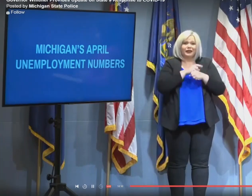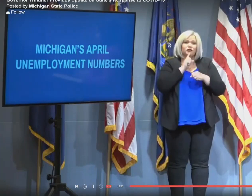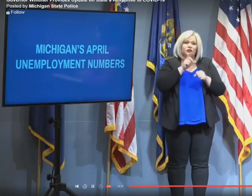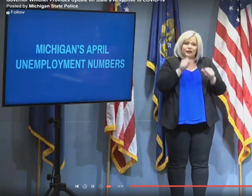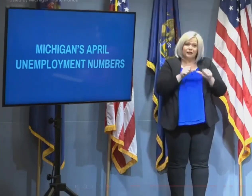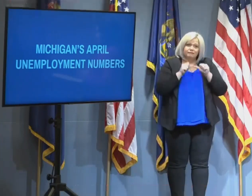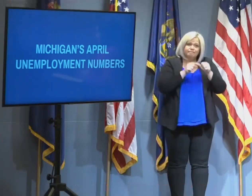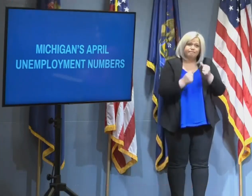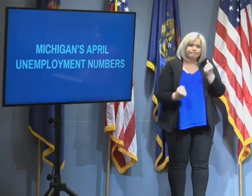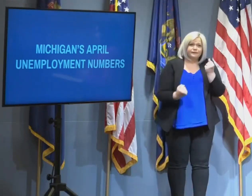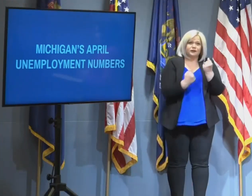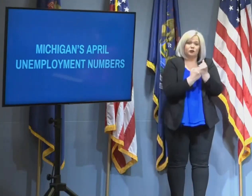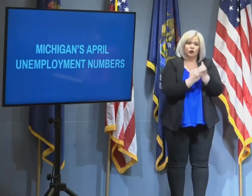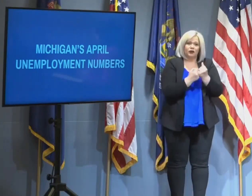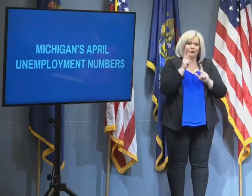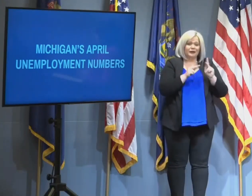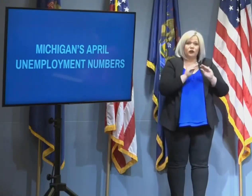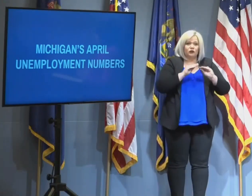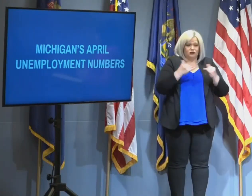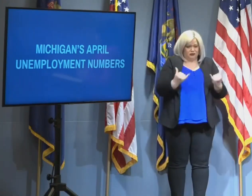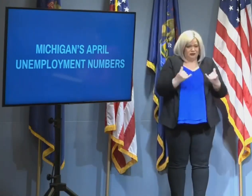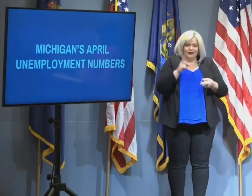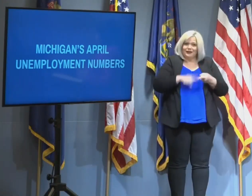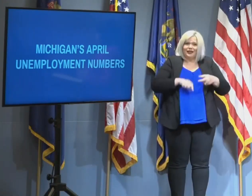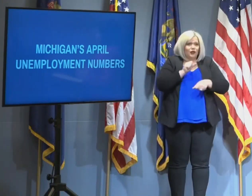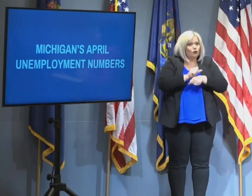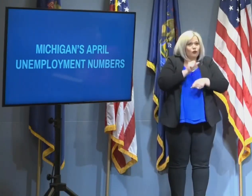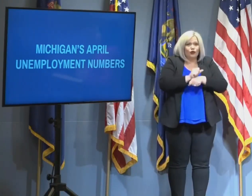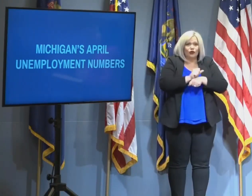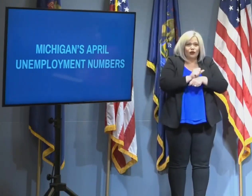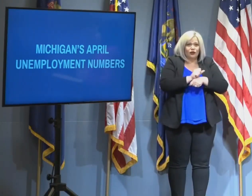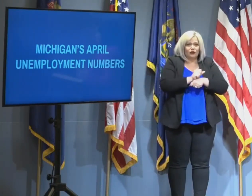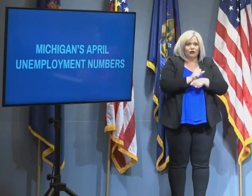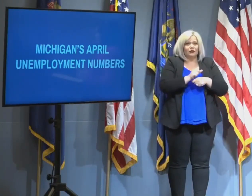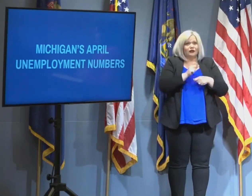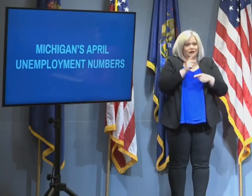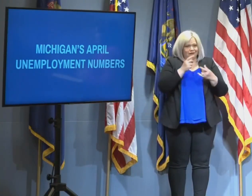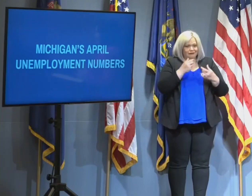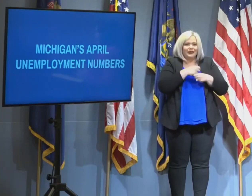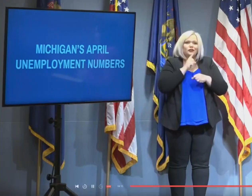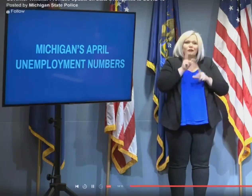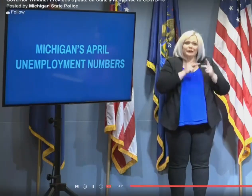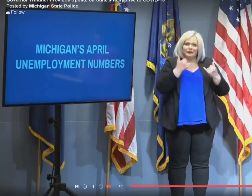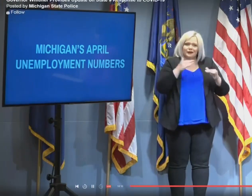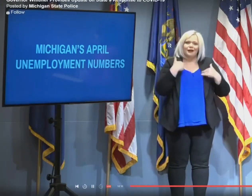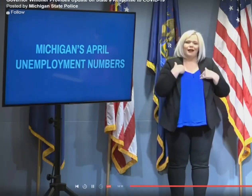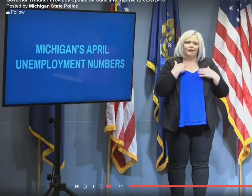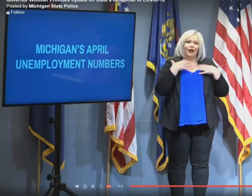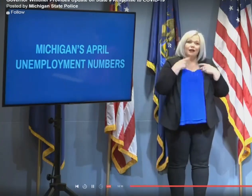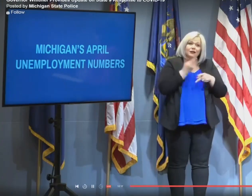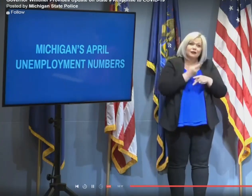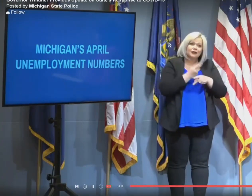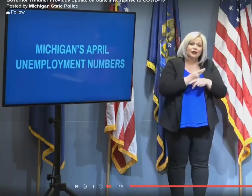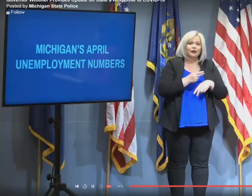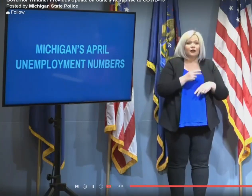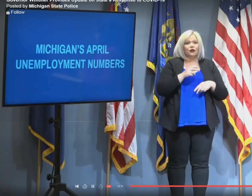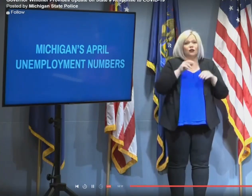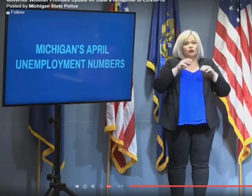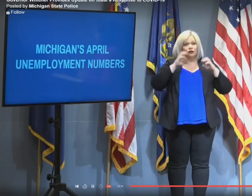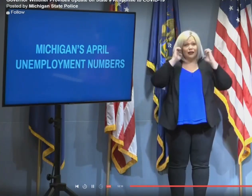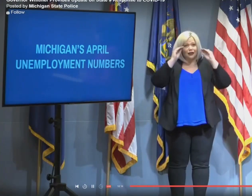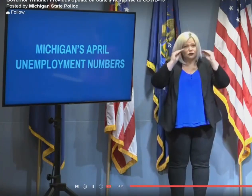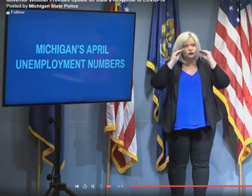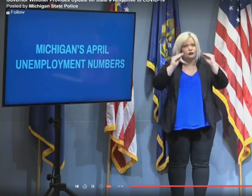being able to support essential services like health care and education and police and